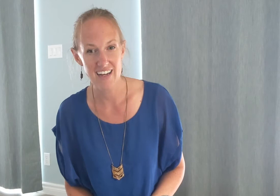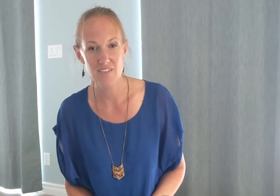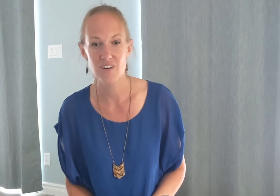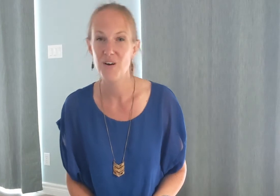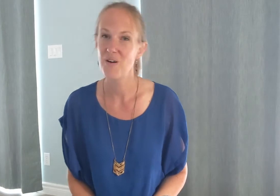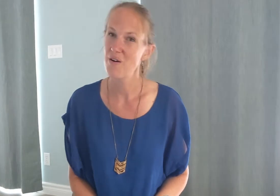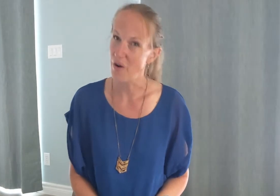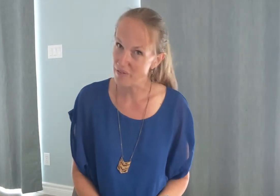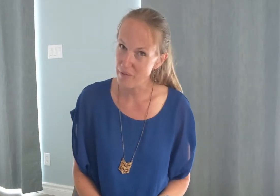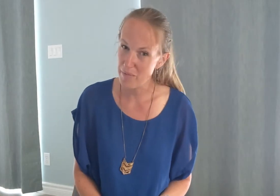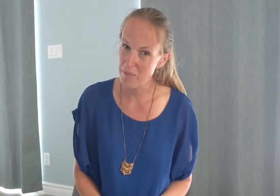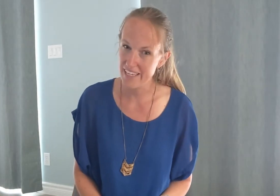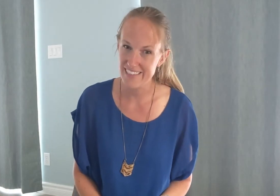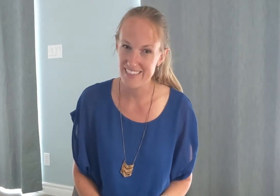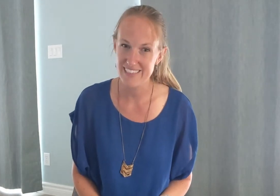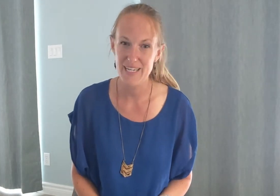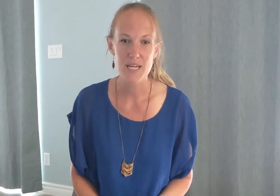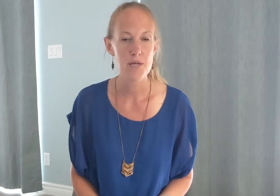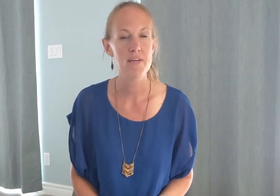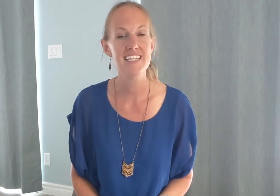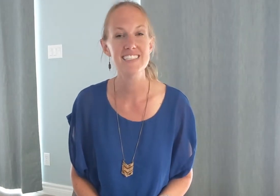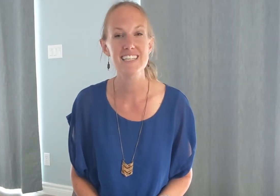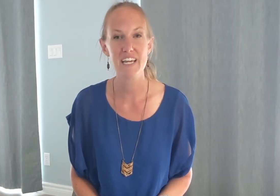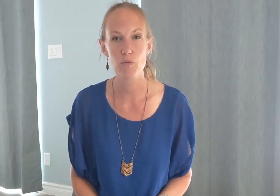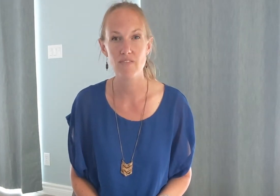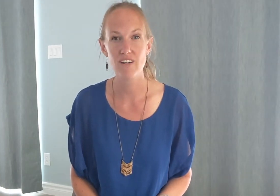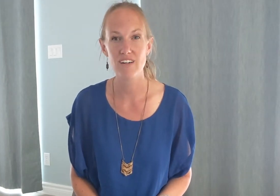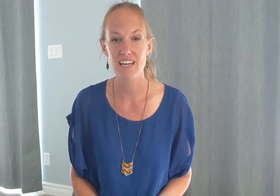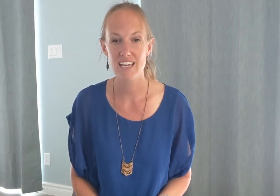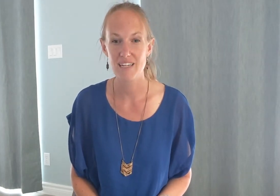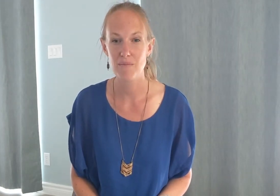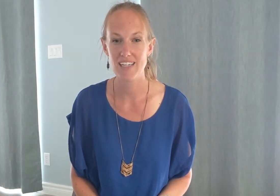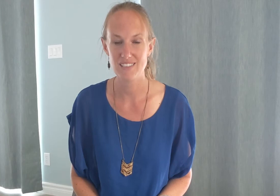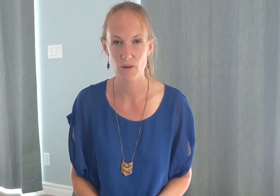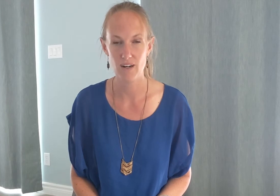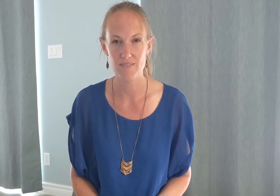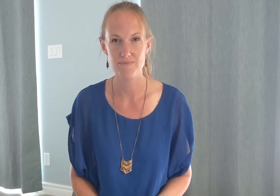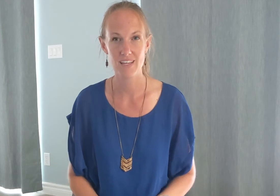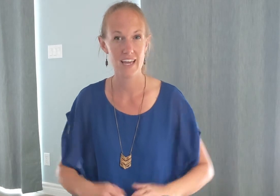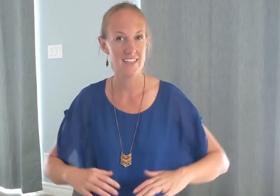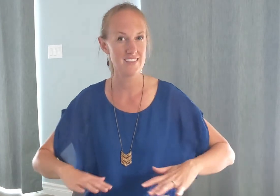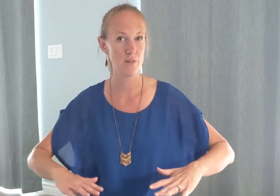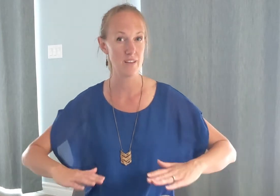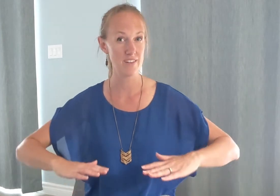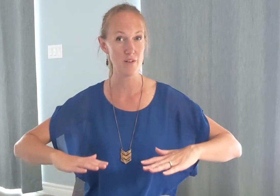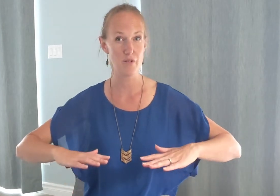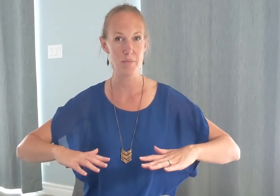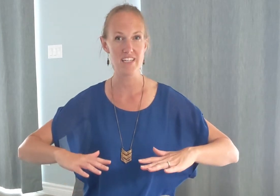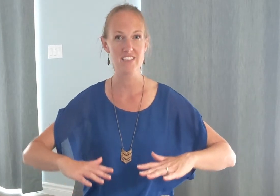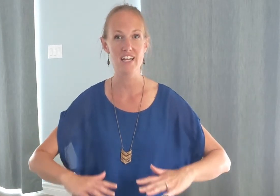overwhelming peace peace like a river in my soul okay so we learned overwhelming yesterday